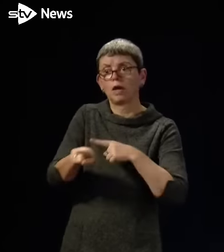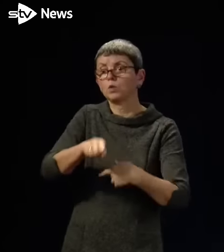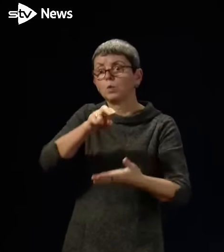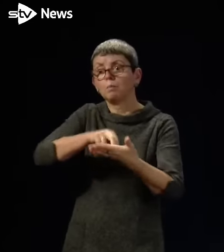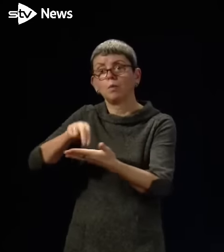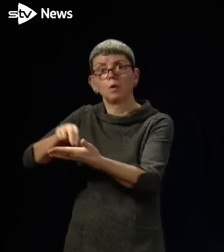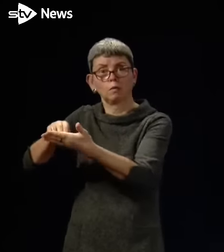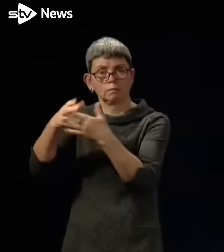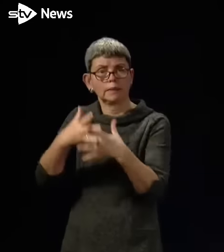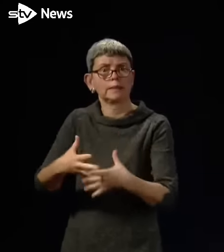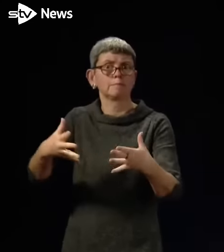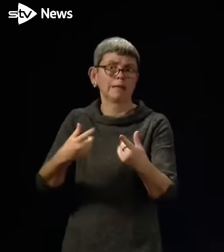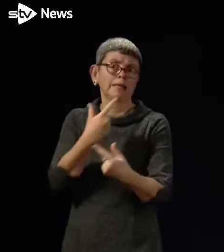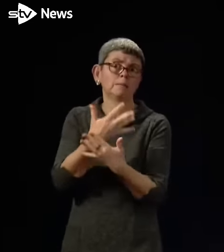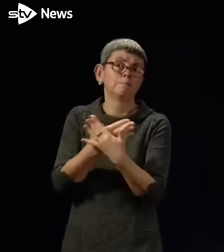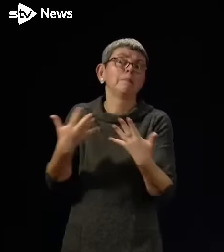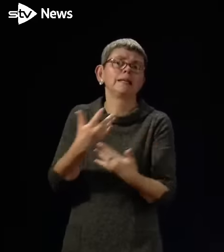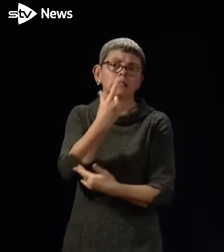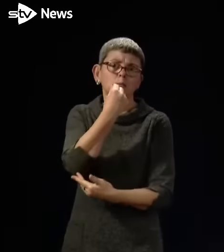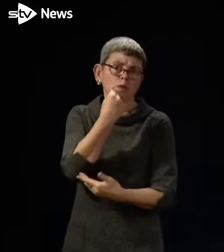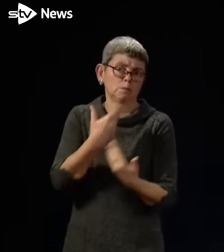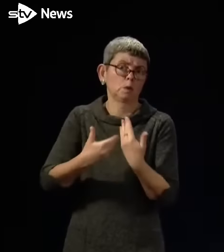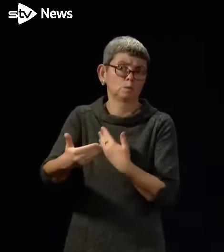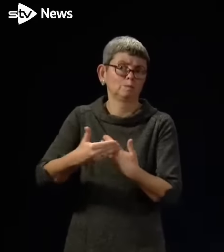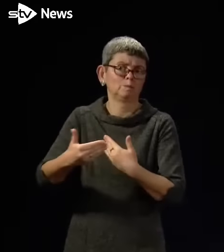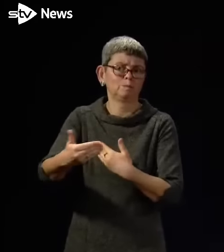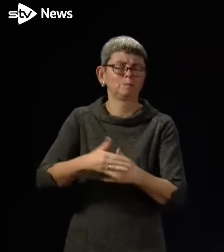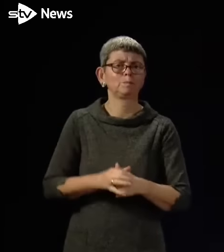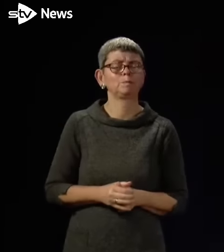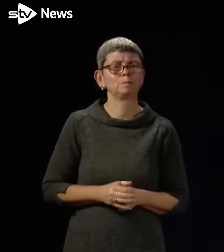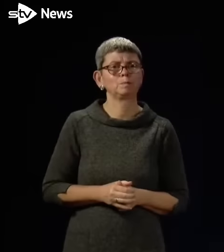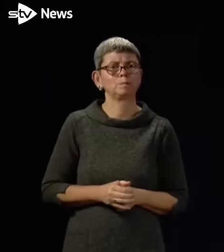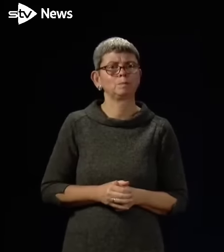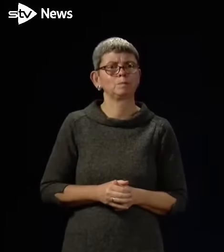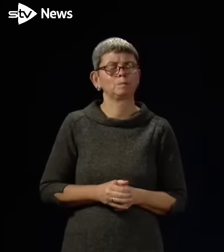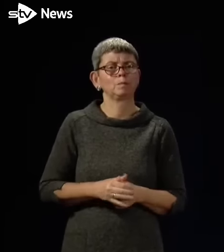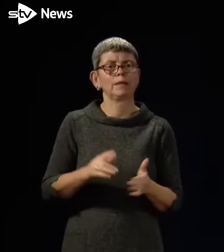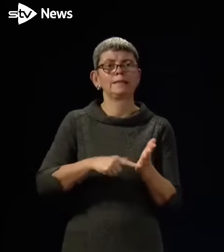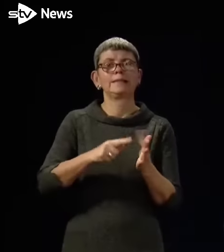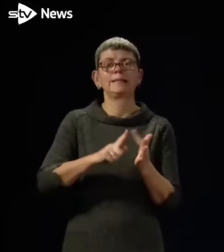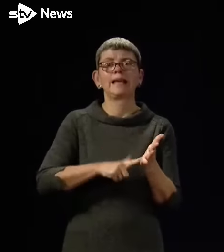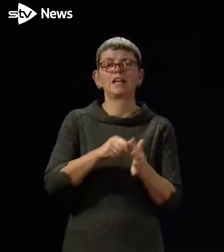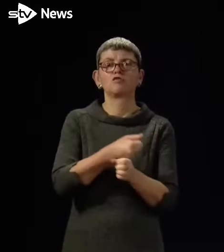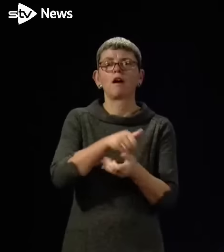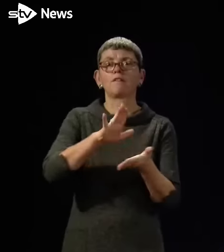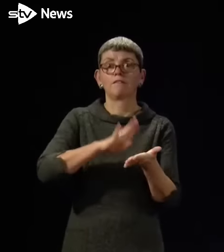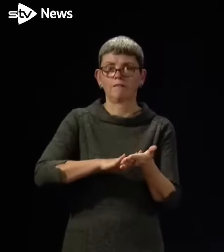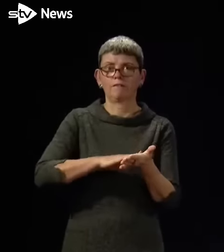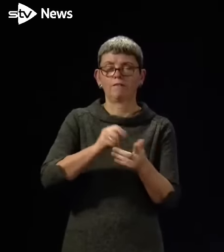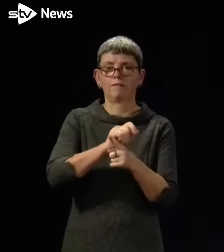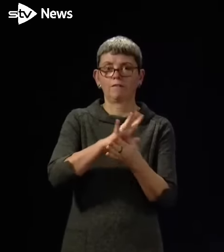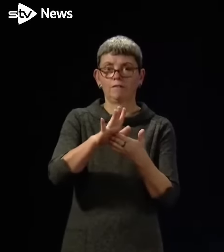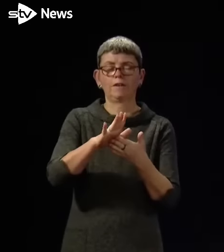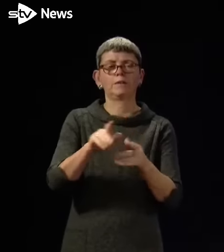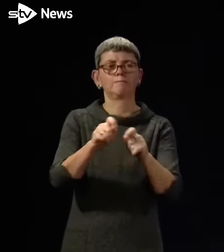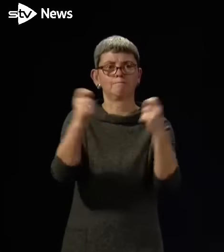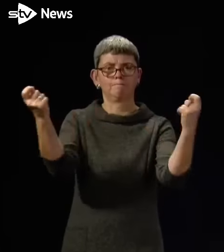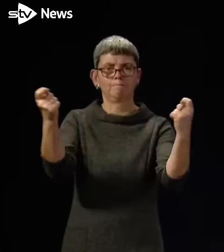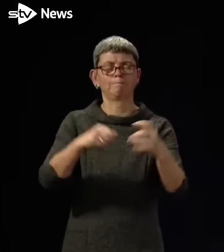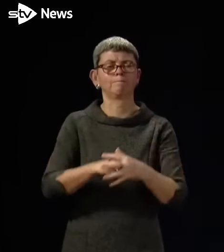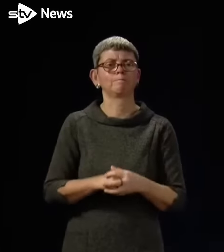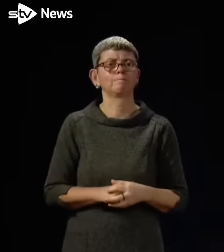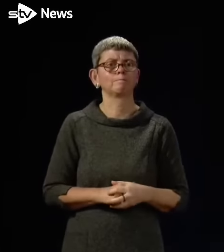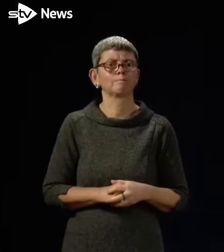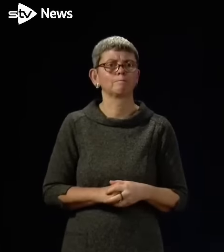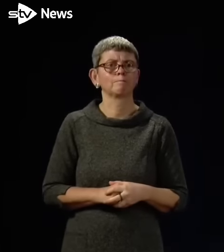immediate period. Dan Sanderson from the Telegraph. Thanks, First Minister. Yeah, just given the